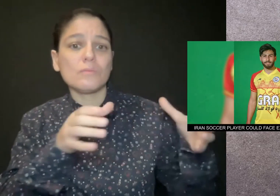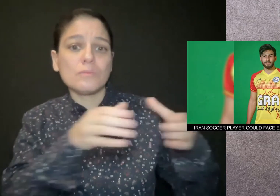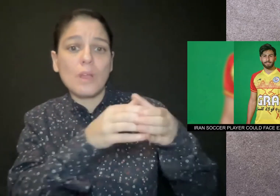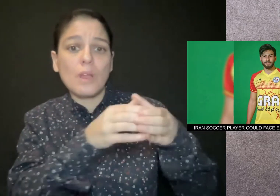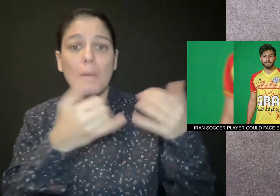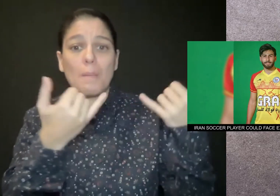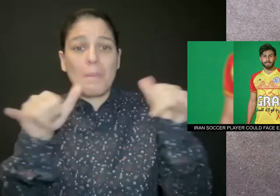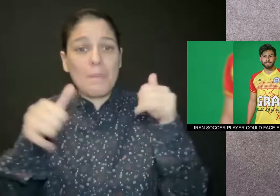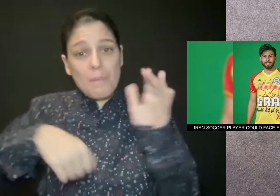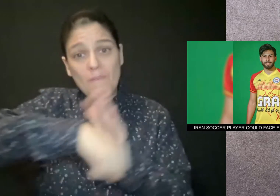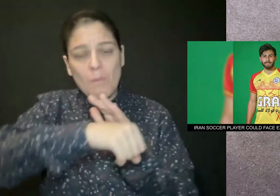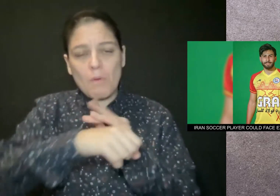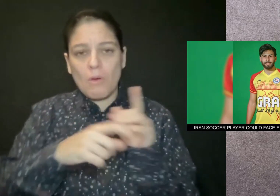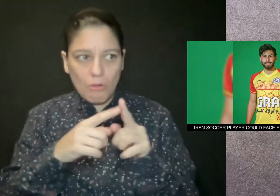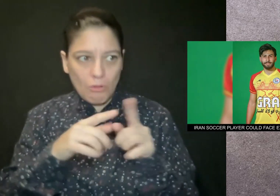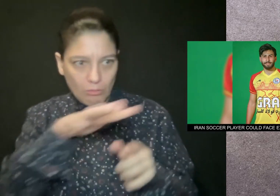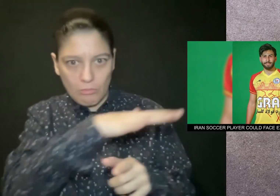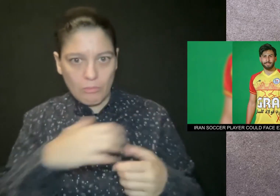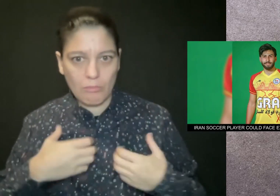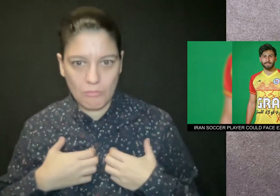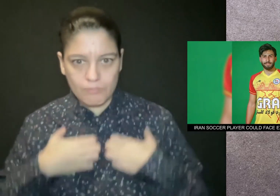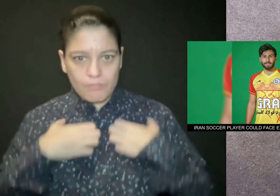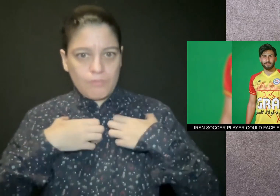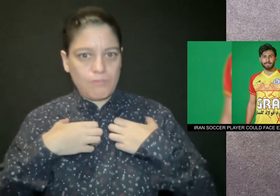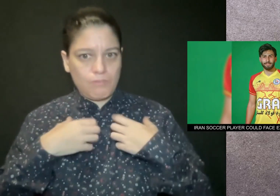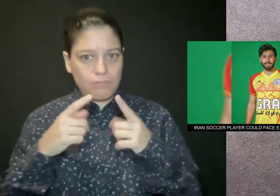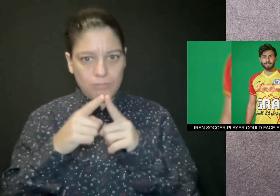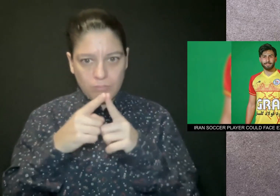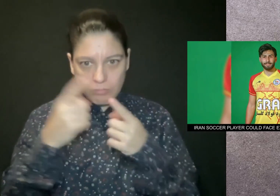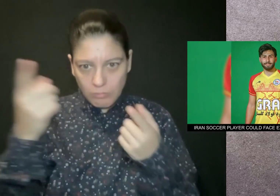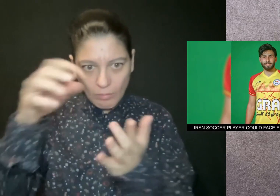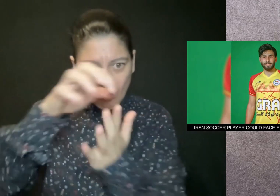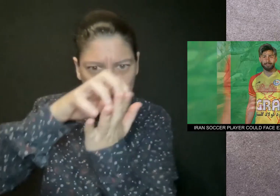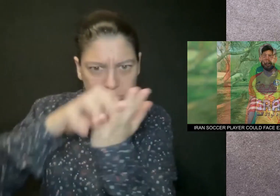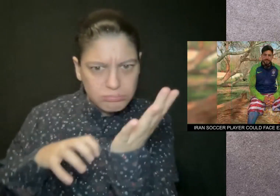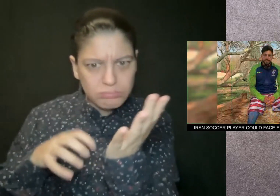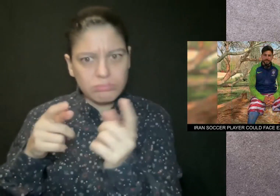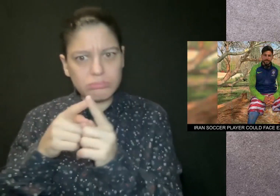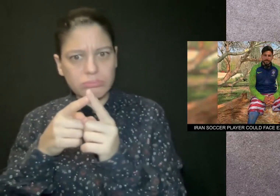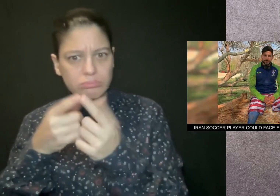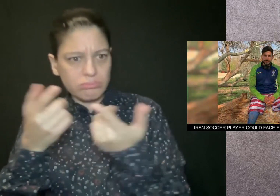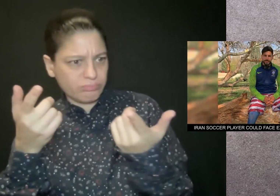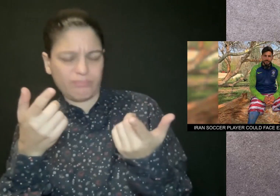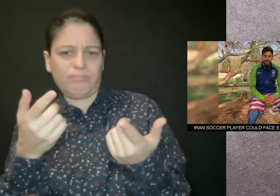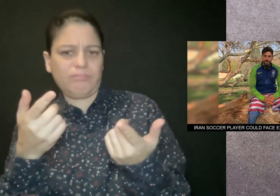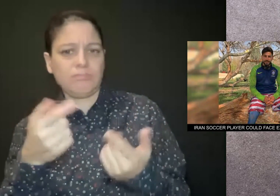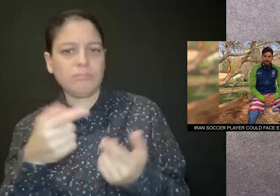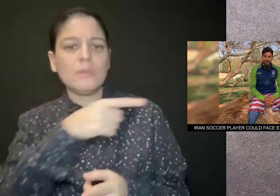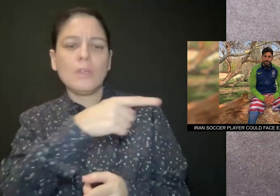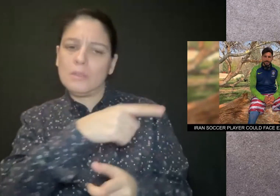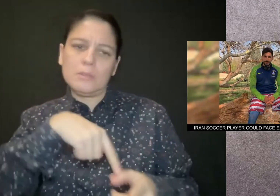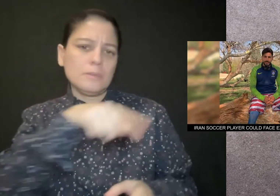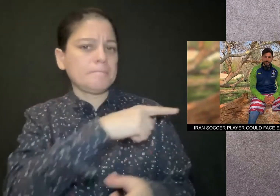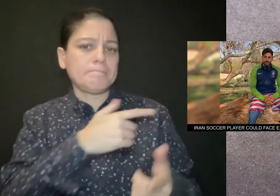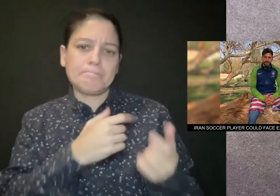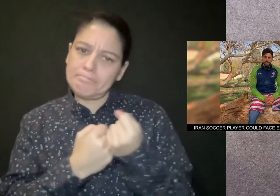The Players Union says it's shocked and sickened by these reports and stands in